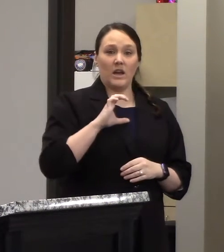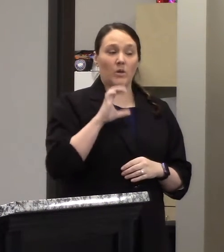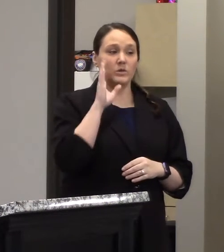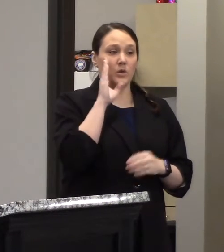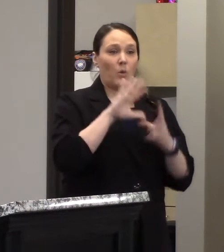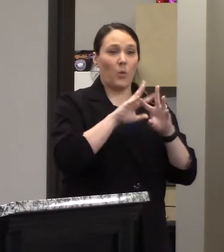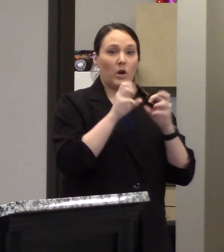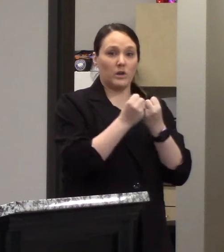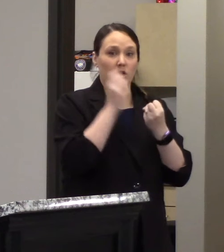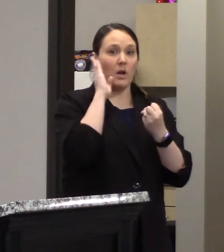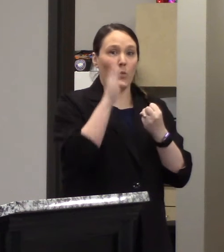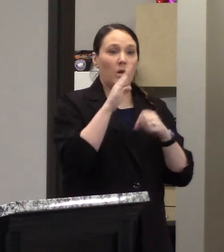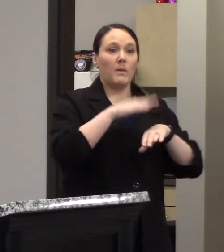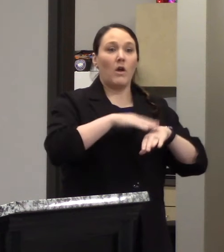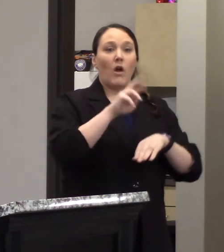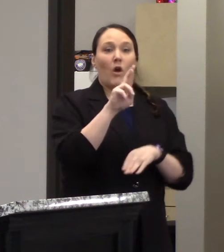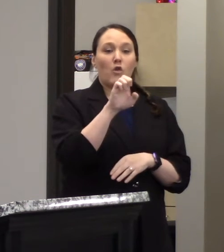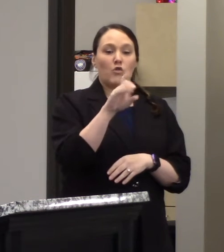streamed on